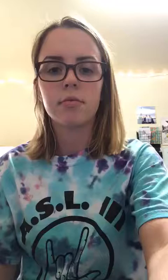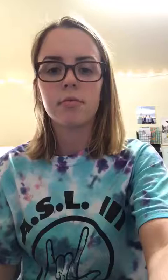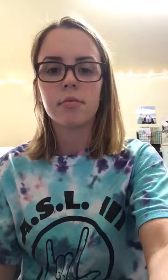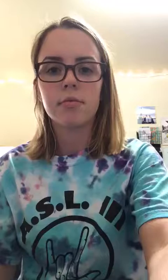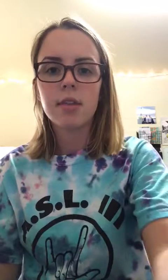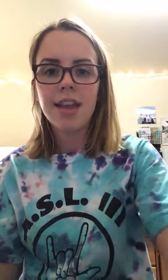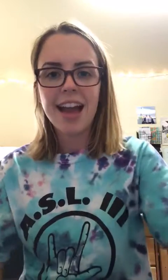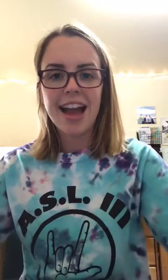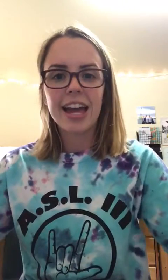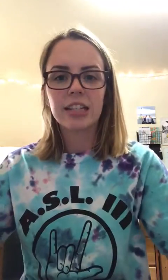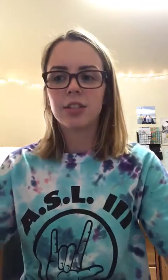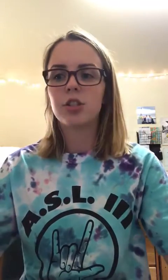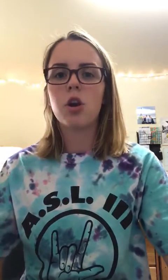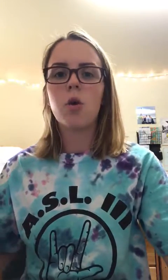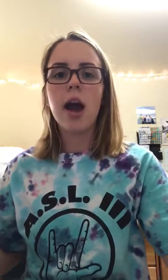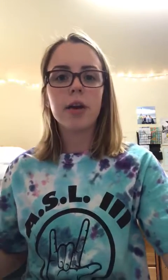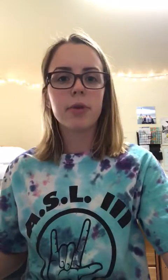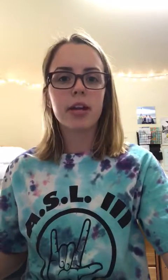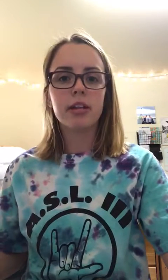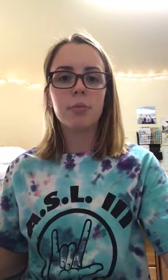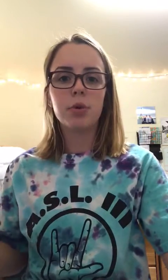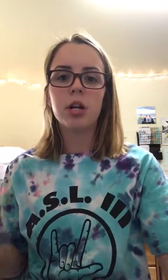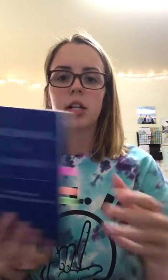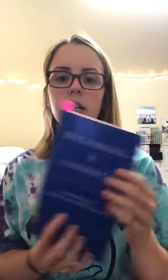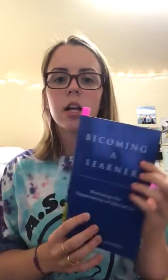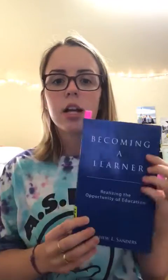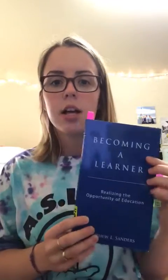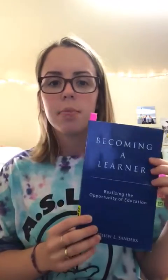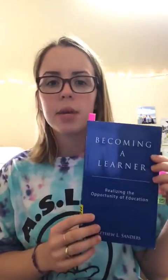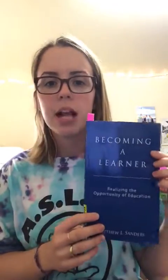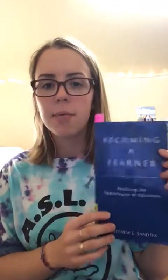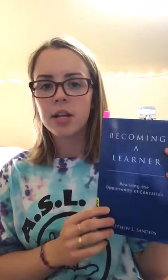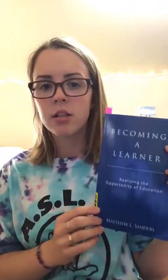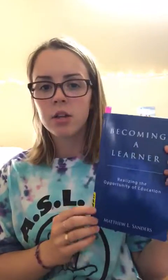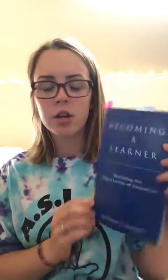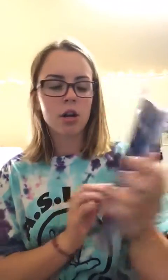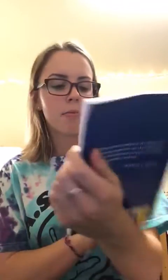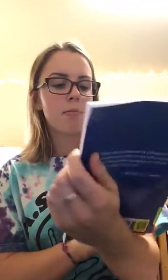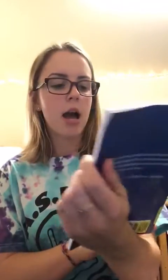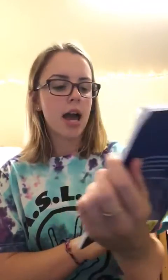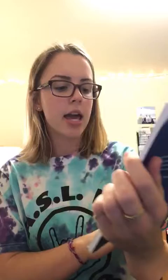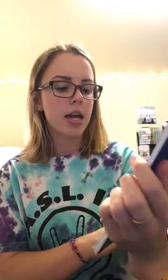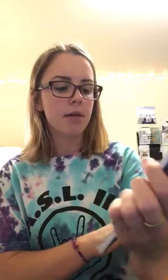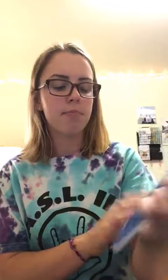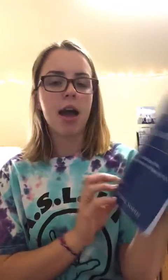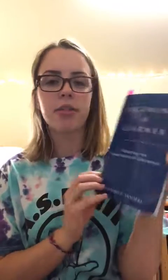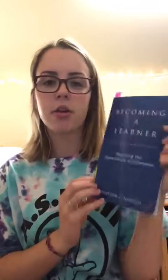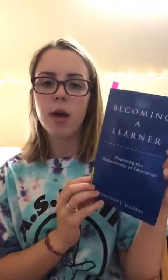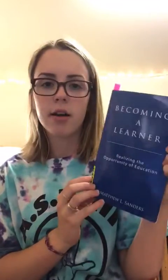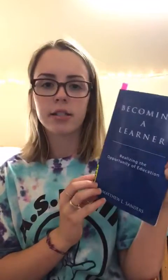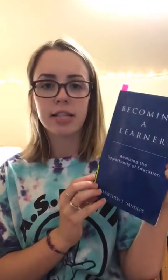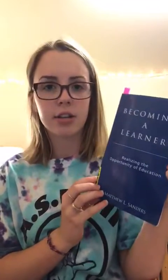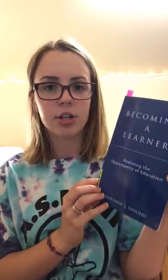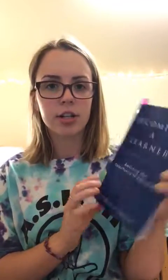Hi, so I read the book Becoming a Learner by Matthew L. Sanders,